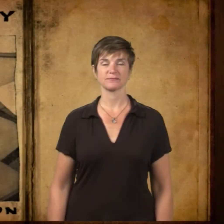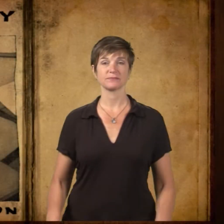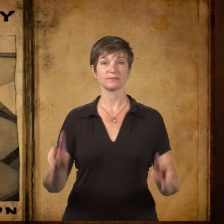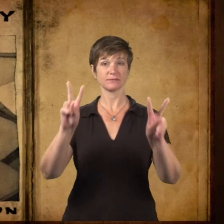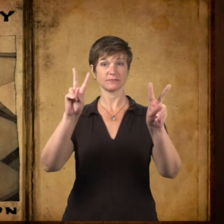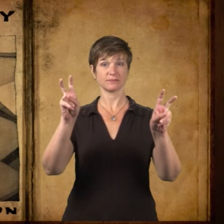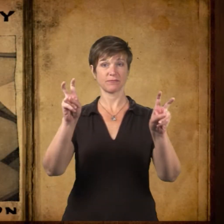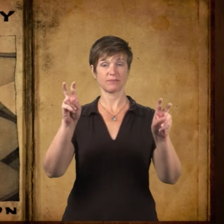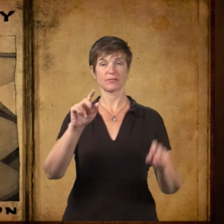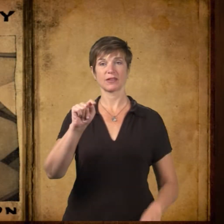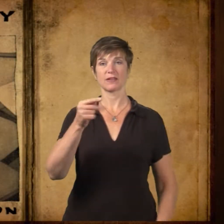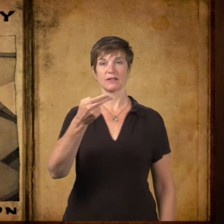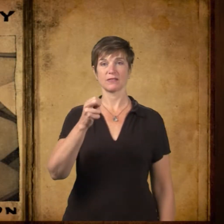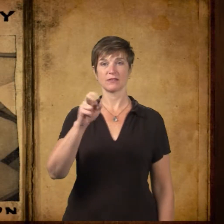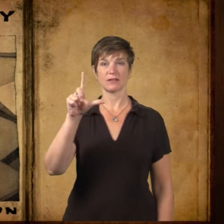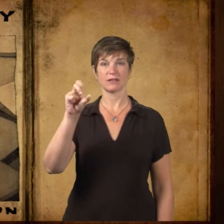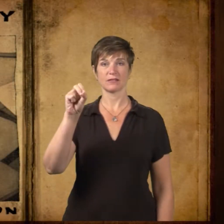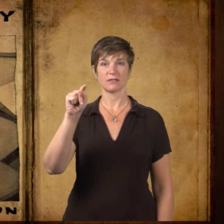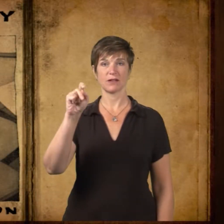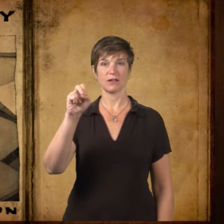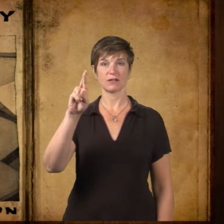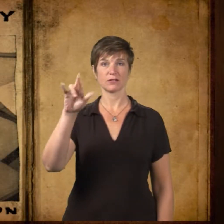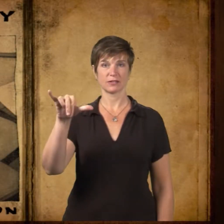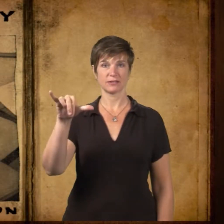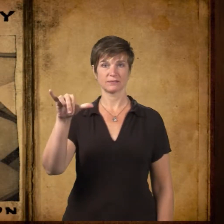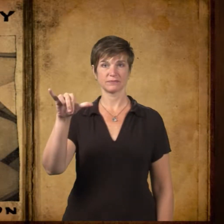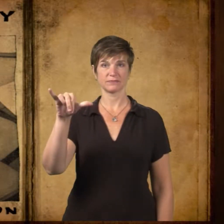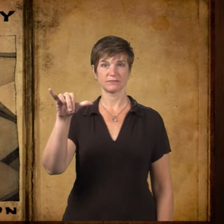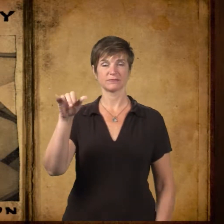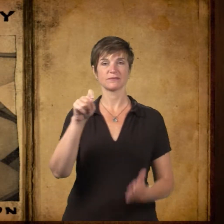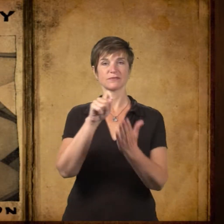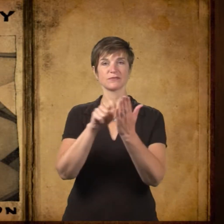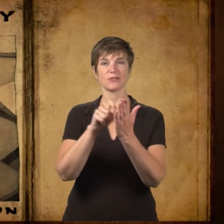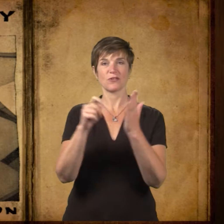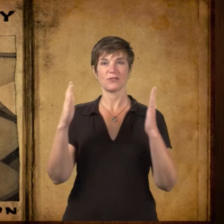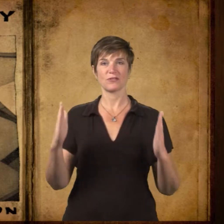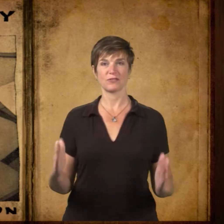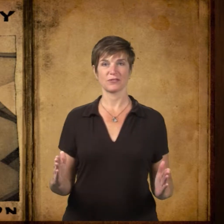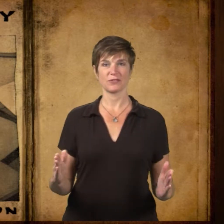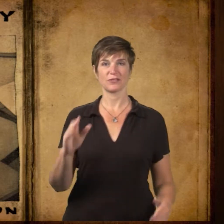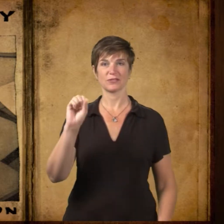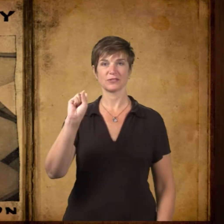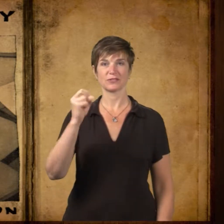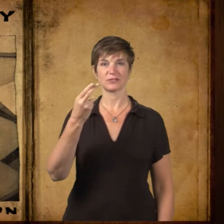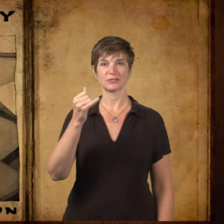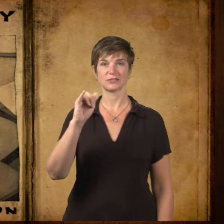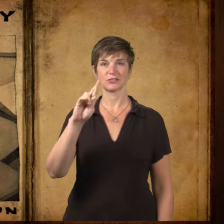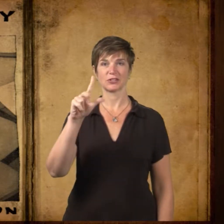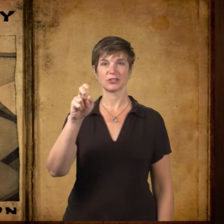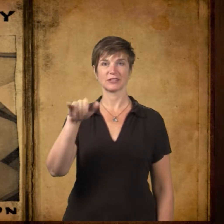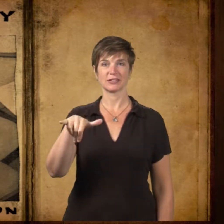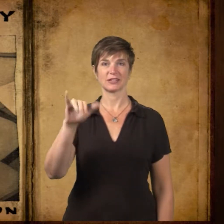The title of this story is The Lottery. The author is Shirley Jackson.